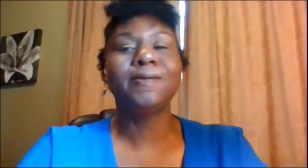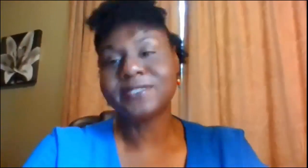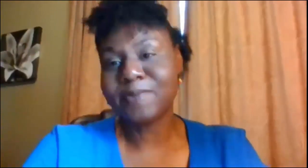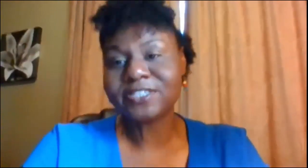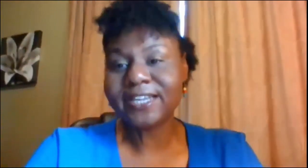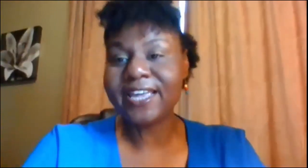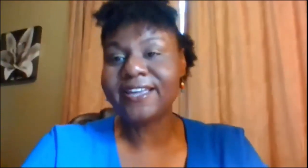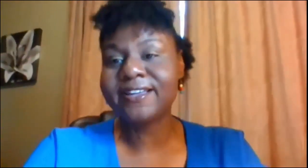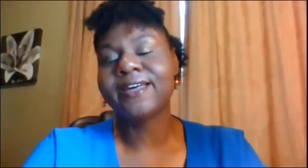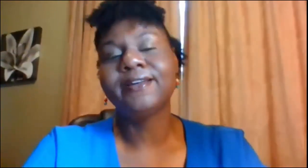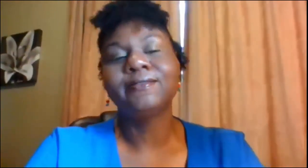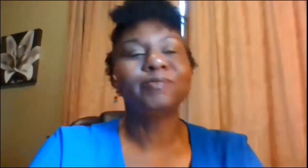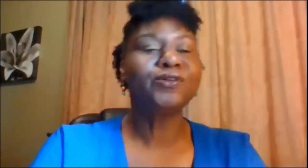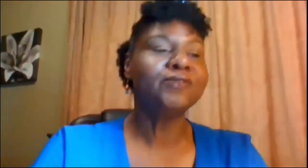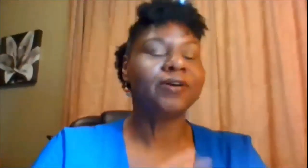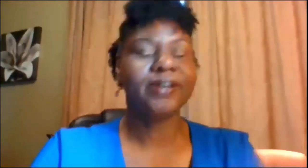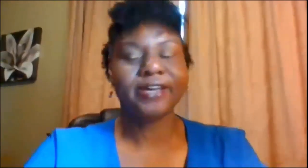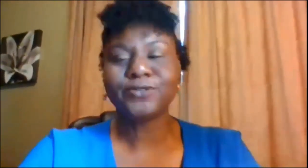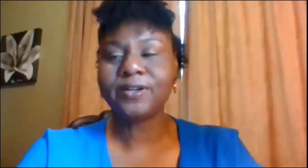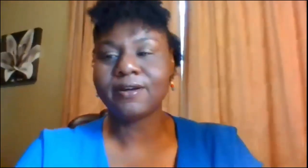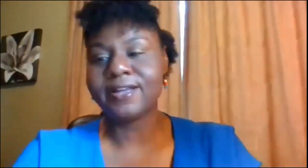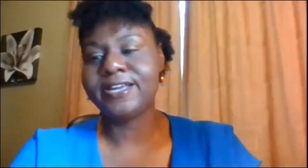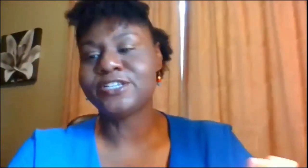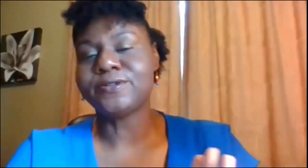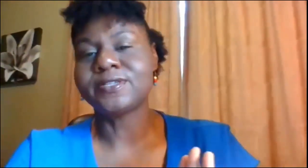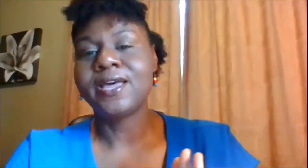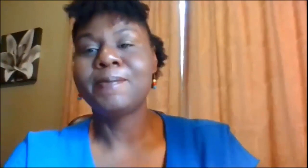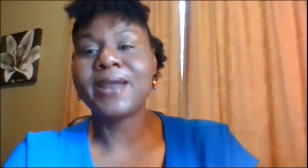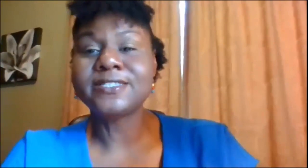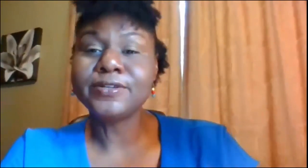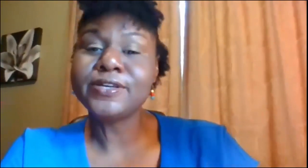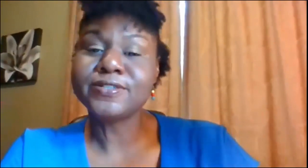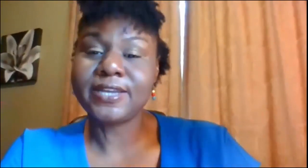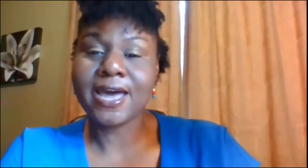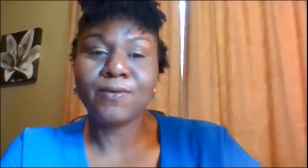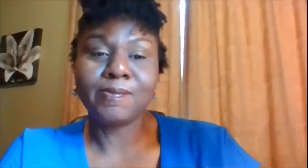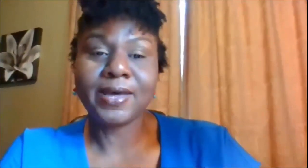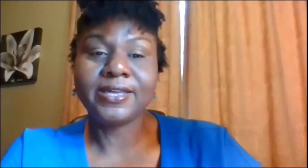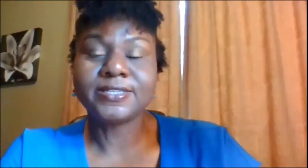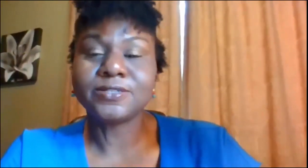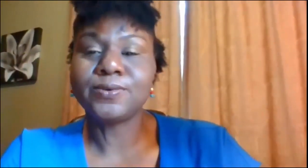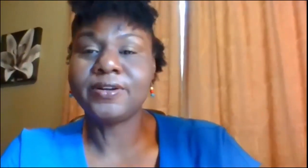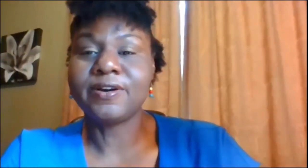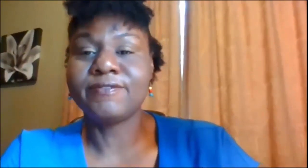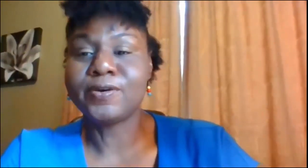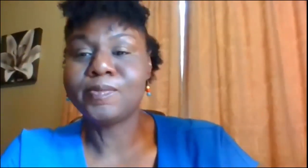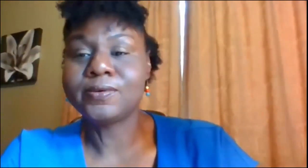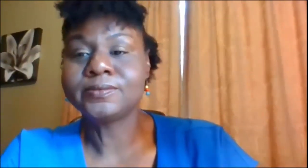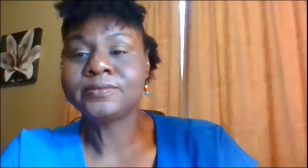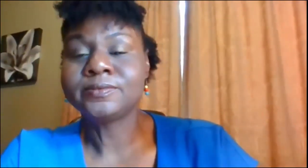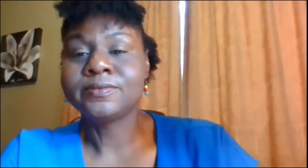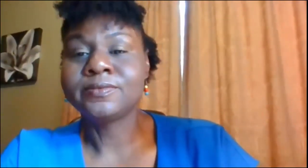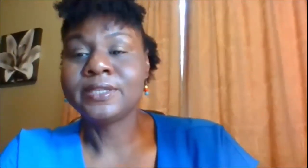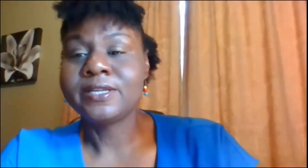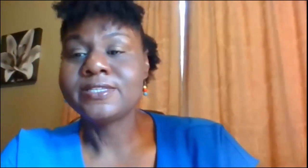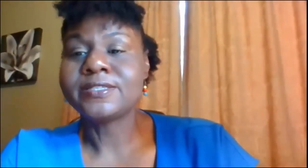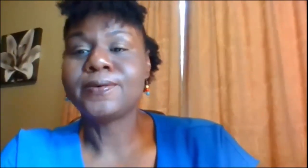up in special ed got moved hurricane katrina all kind of issues but i still use it now with my kids who are non-verbal so